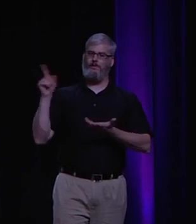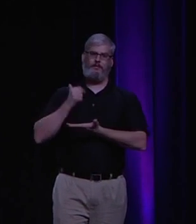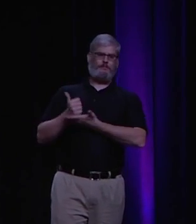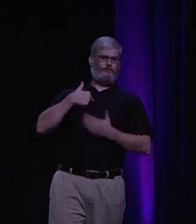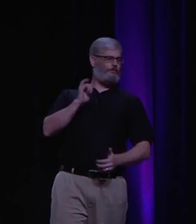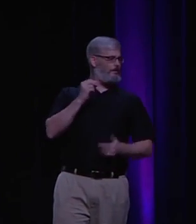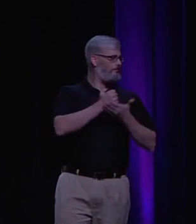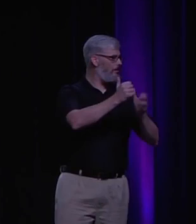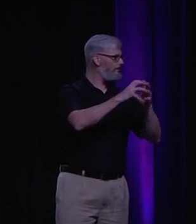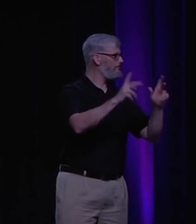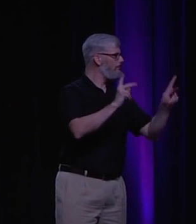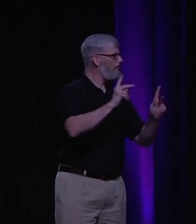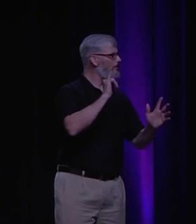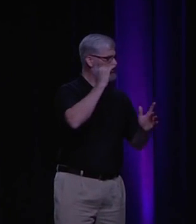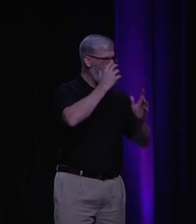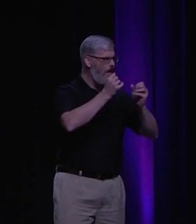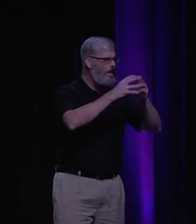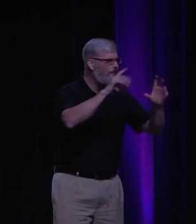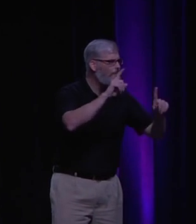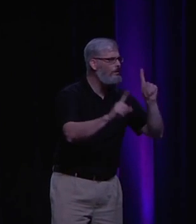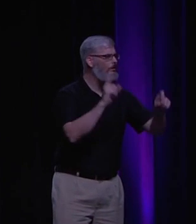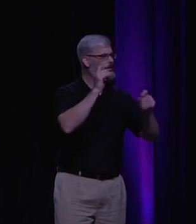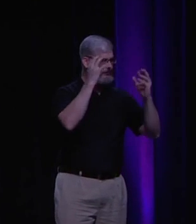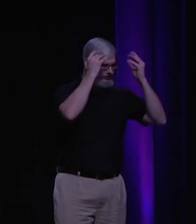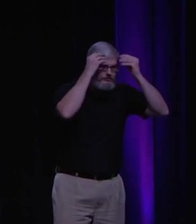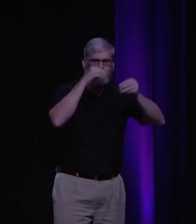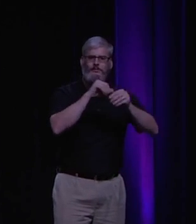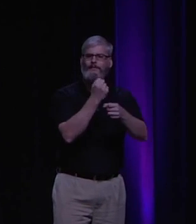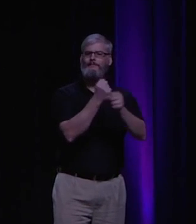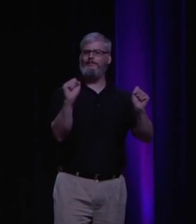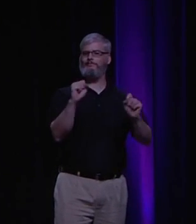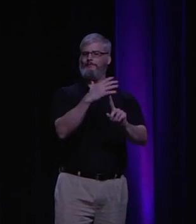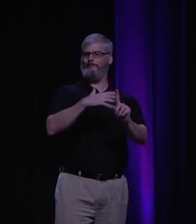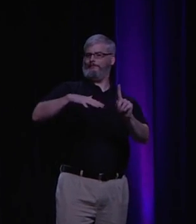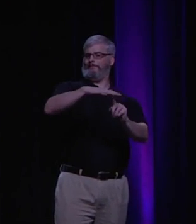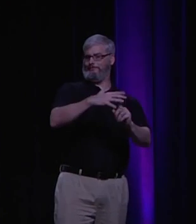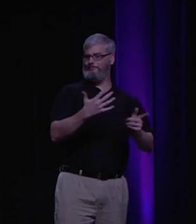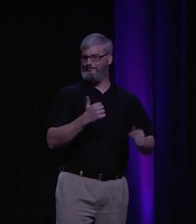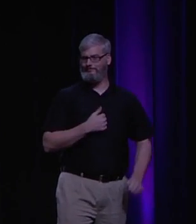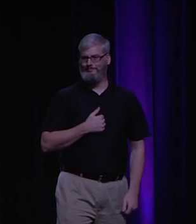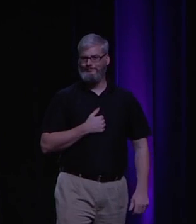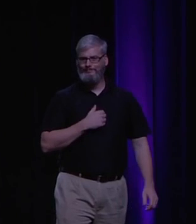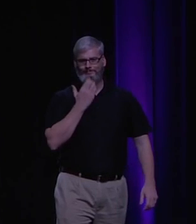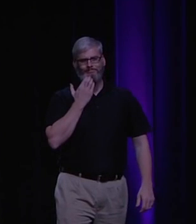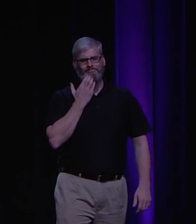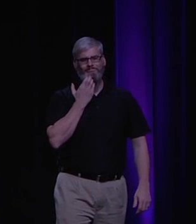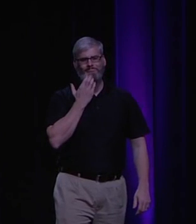come out as atheists. They have a hotline, and they answer a lot of questions and provide a safe space to discuss